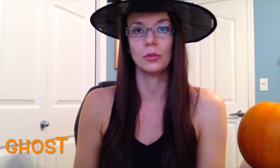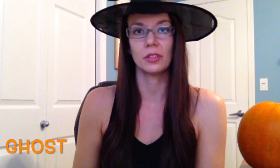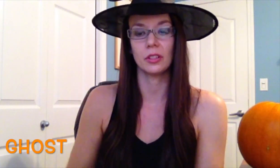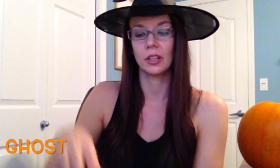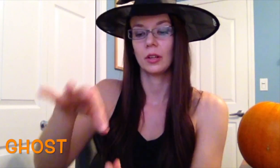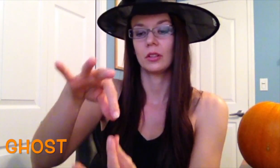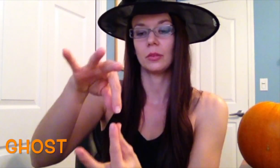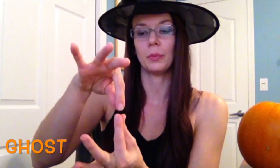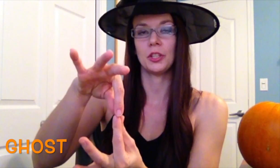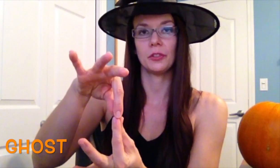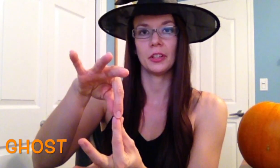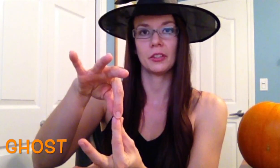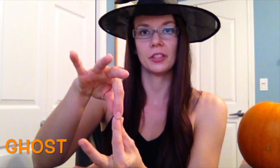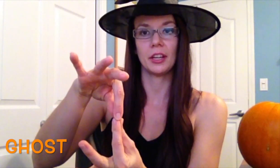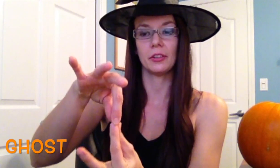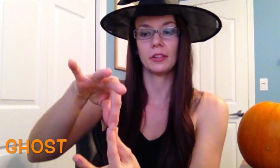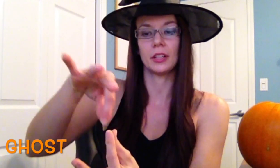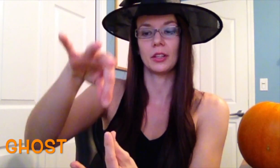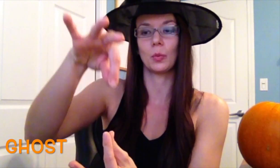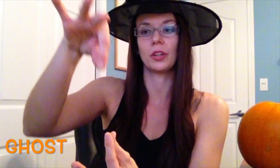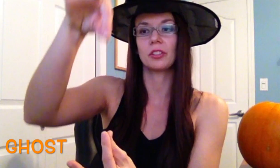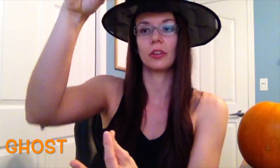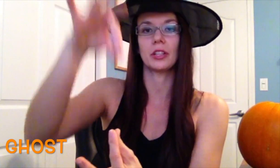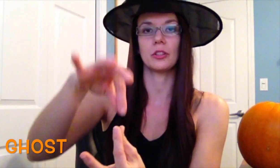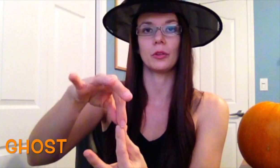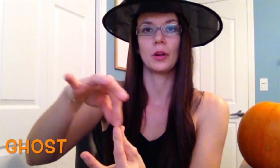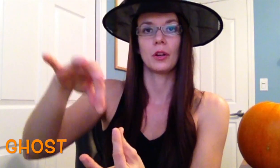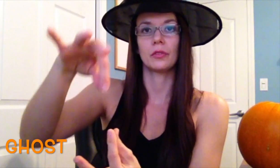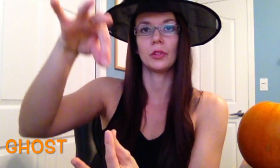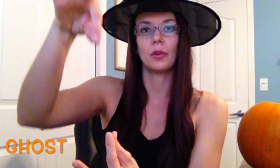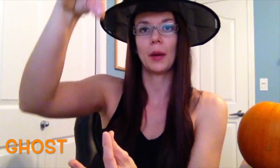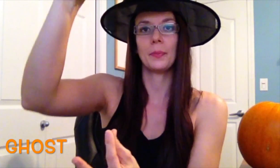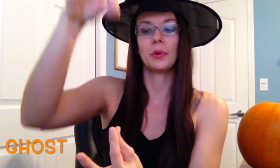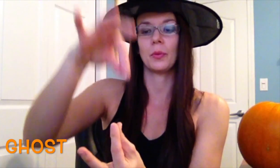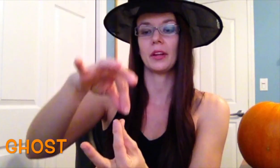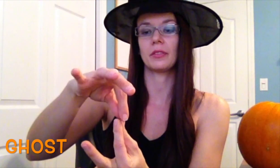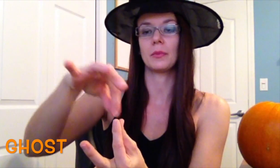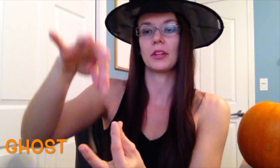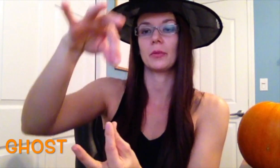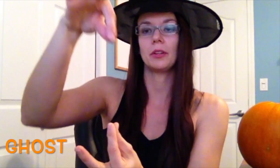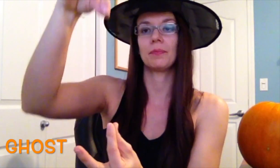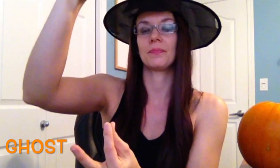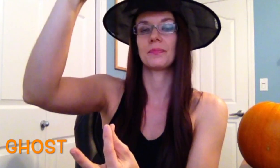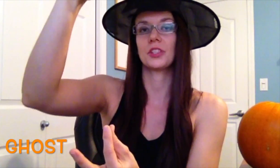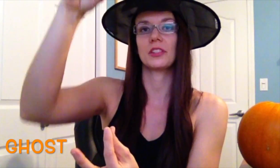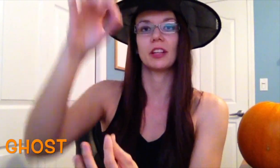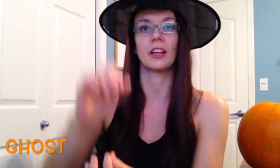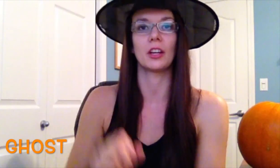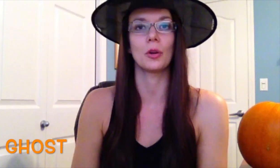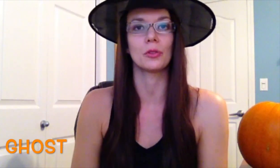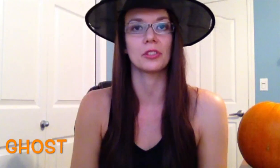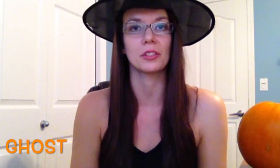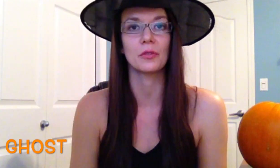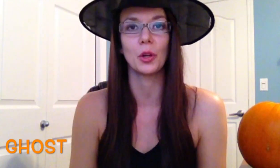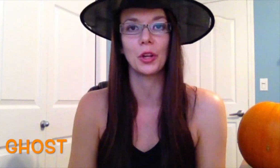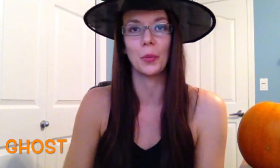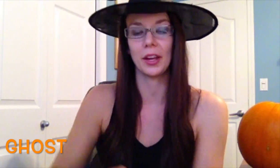Ghost. Pinch your fingers together, and then one is going to float up and away from the other one, just like a ghost is floating away.